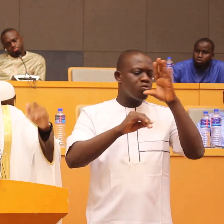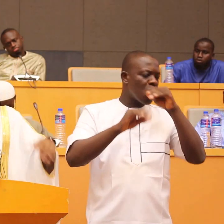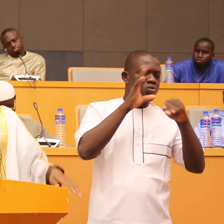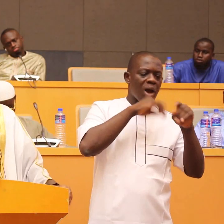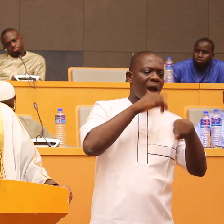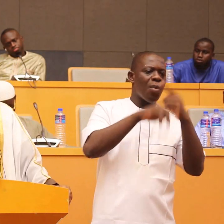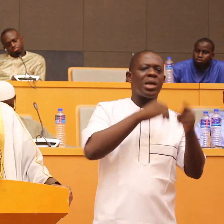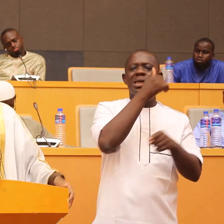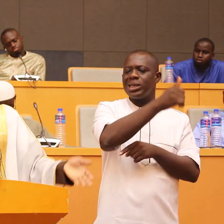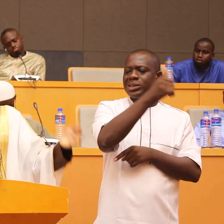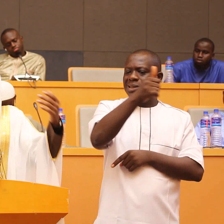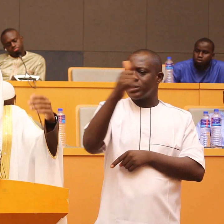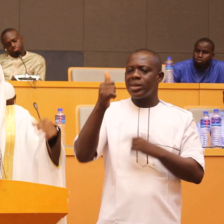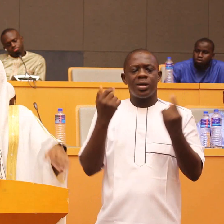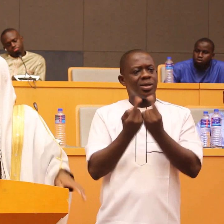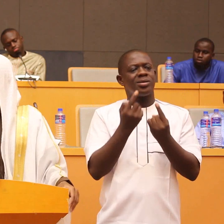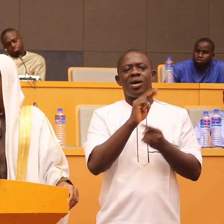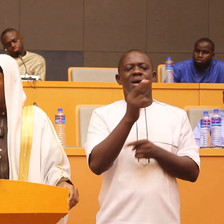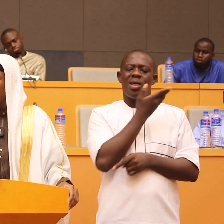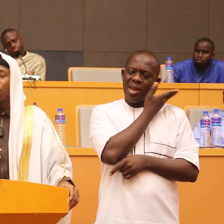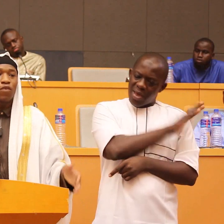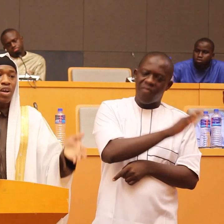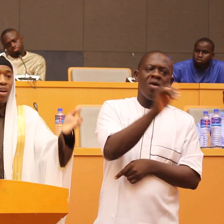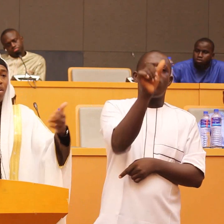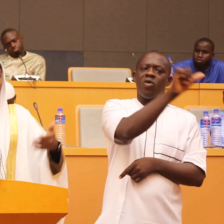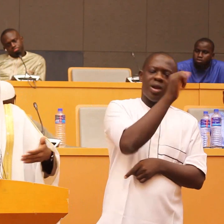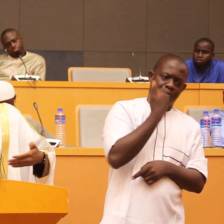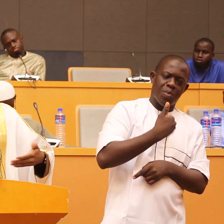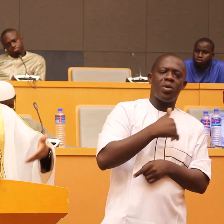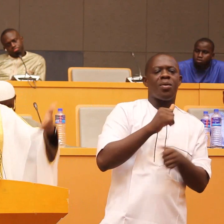each and every mas'ala leave it for the mashayikh leave it